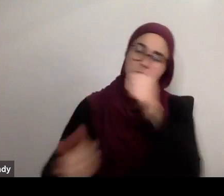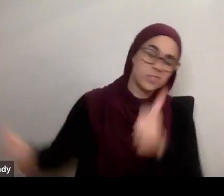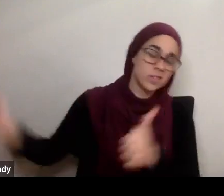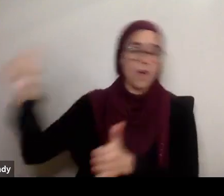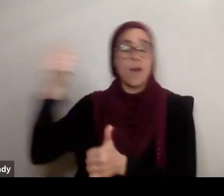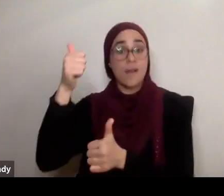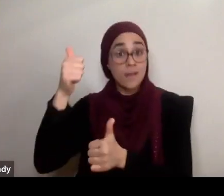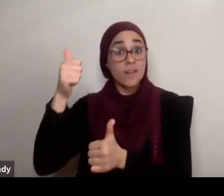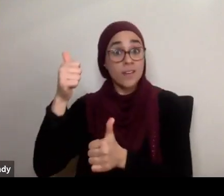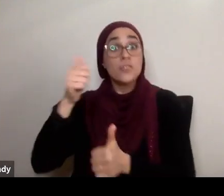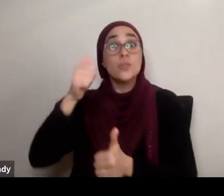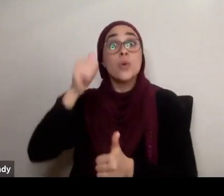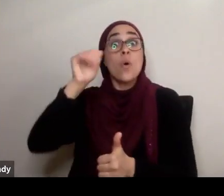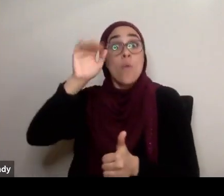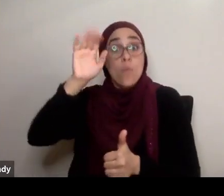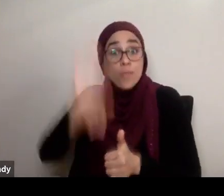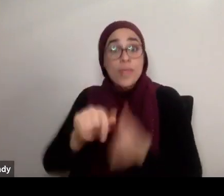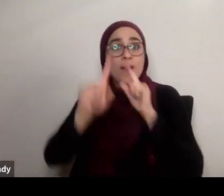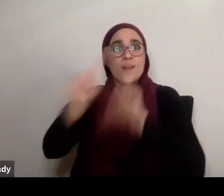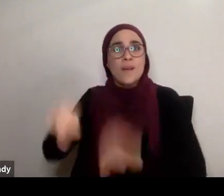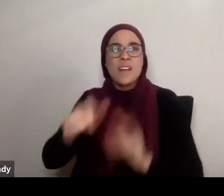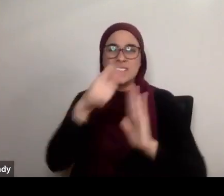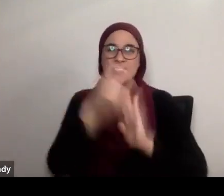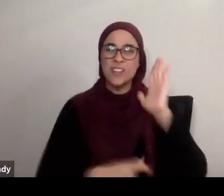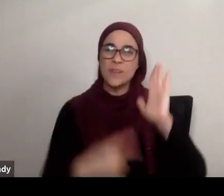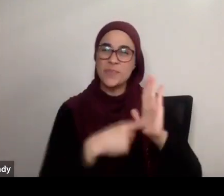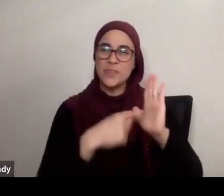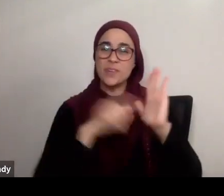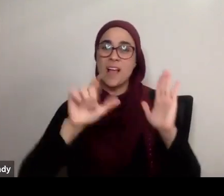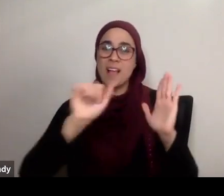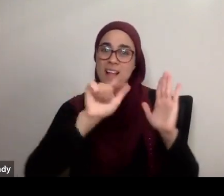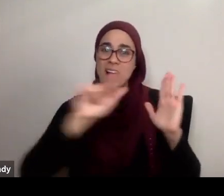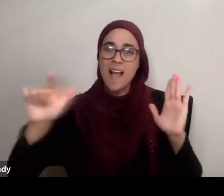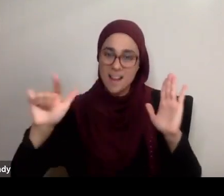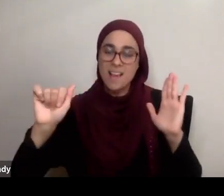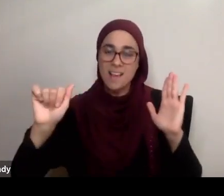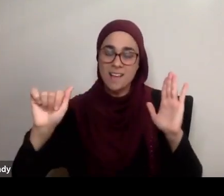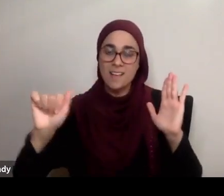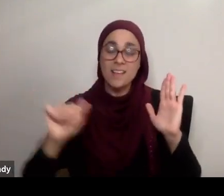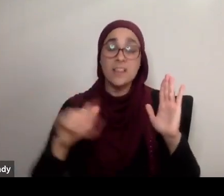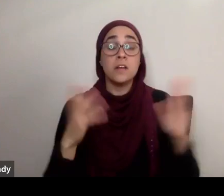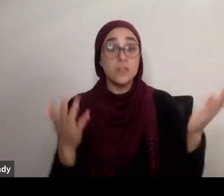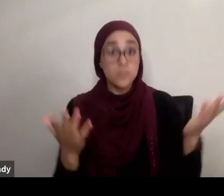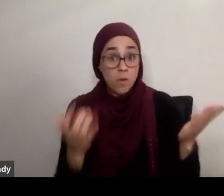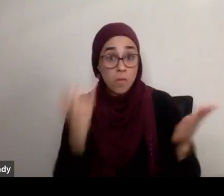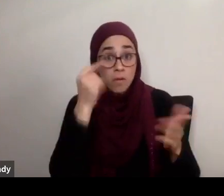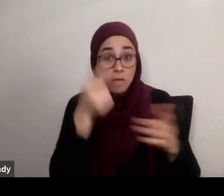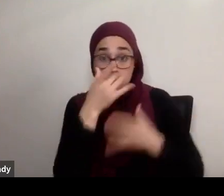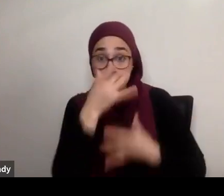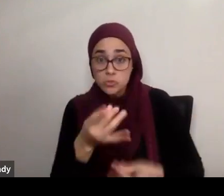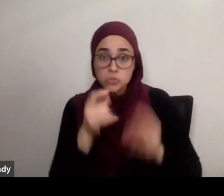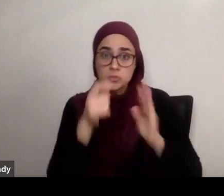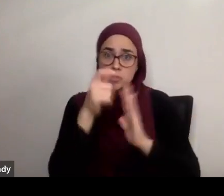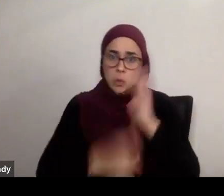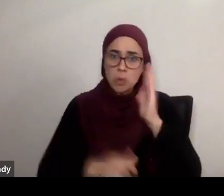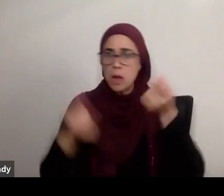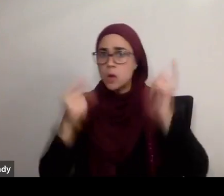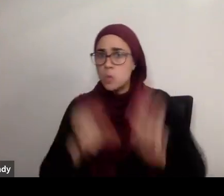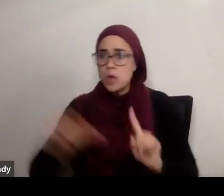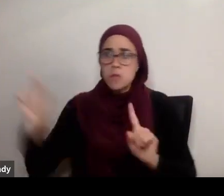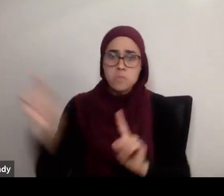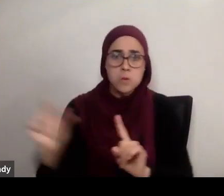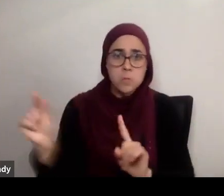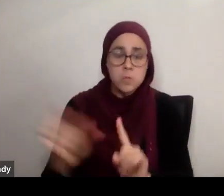powerful. It goes to show you, for those of who are interested in the chronology of the Qur'an, it goes to show you that at this moment in Islamic history, early on in